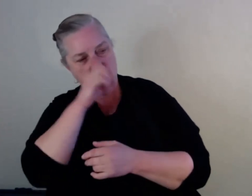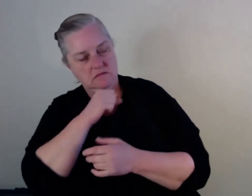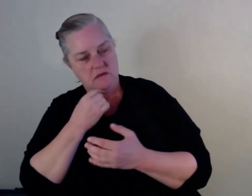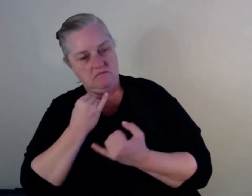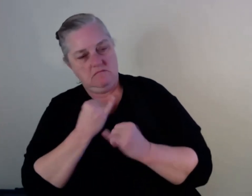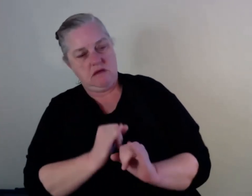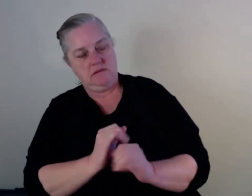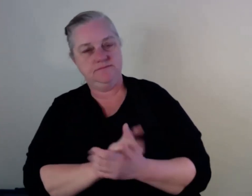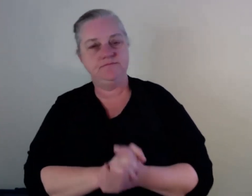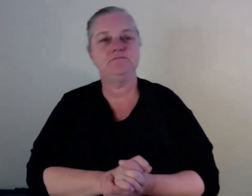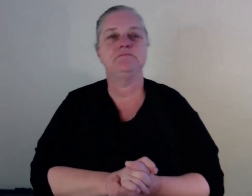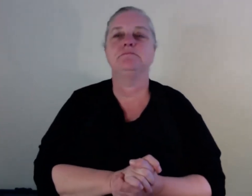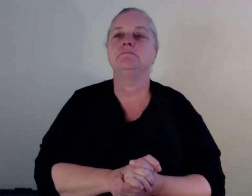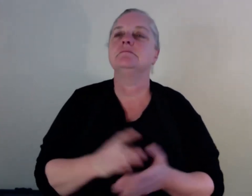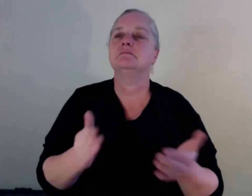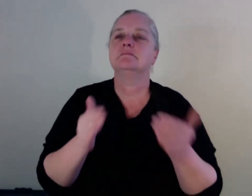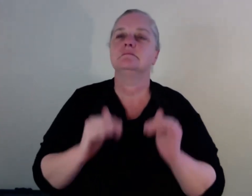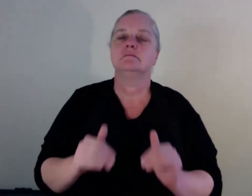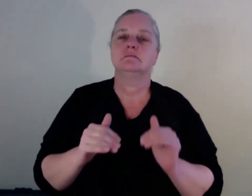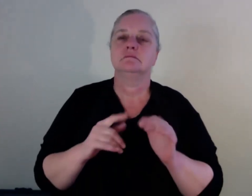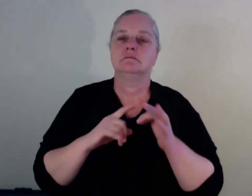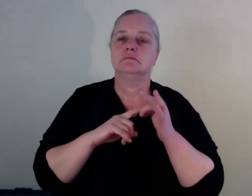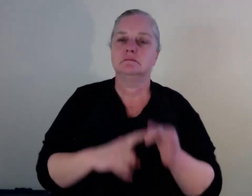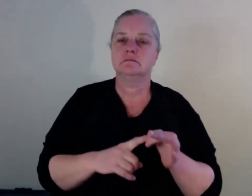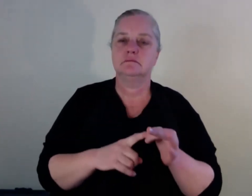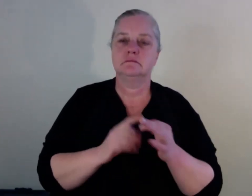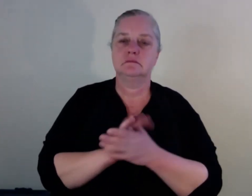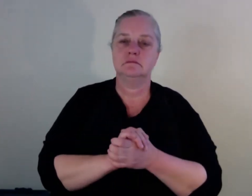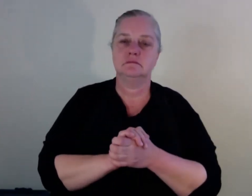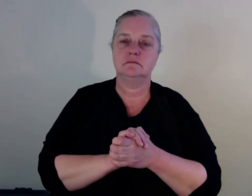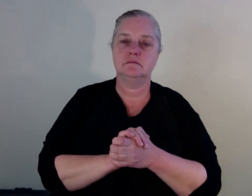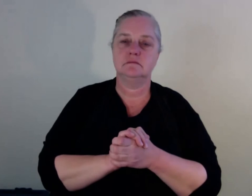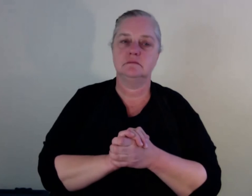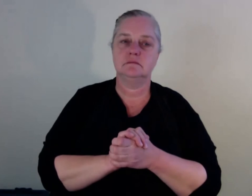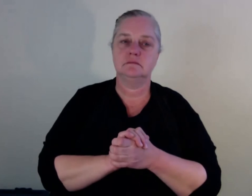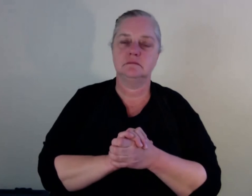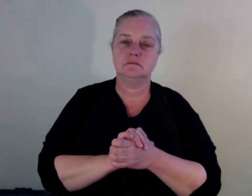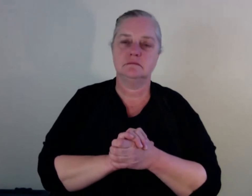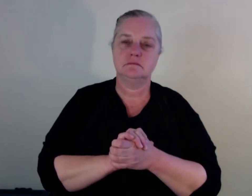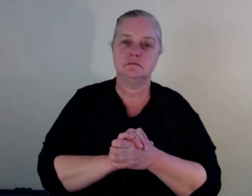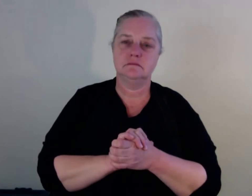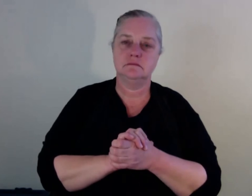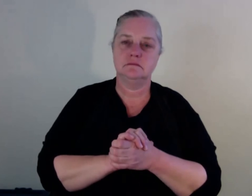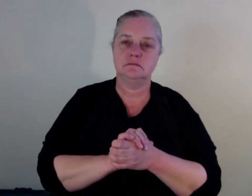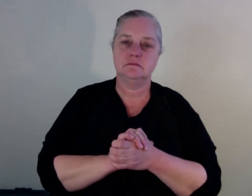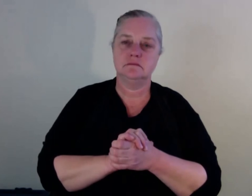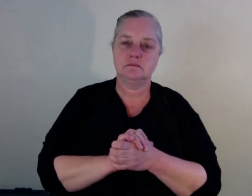for folks is, what can alcohol, what supports can alcohol